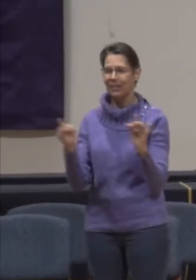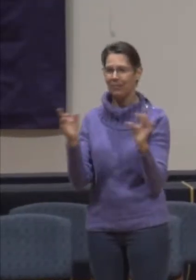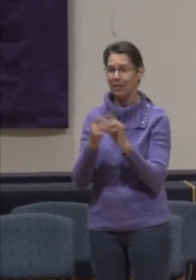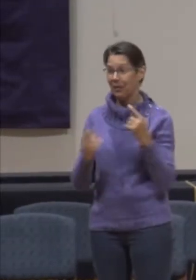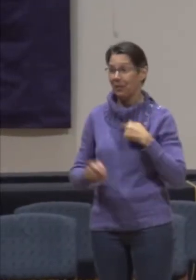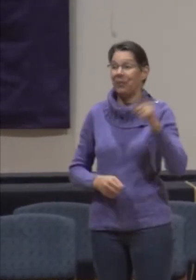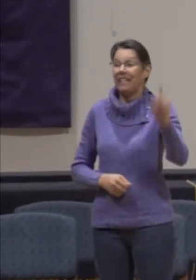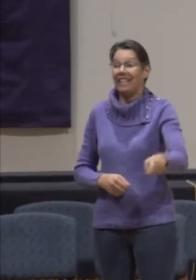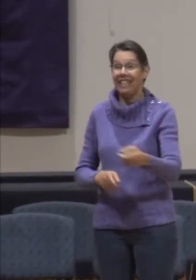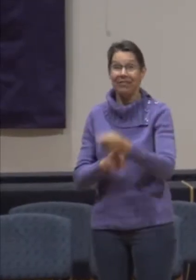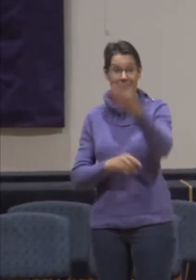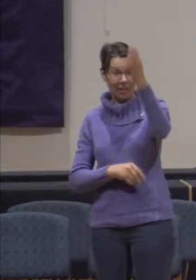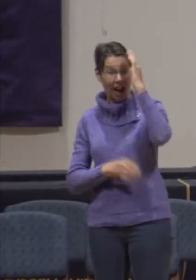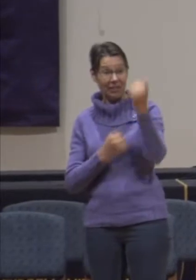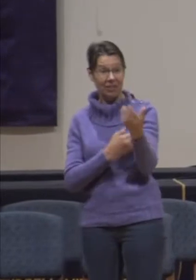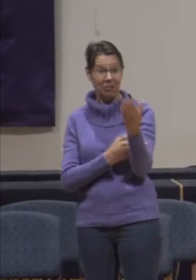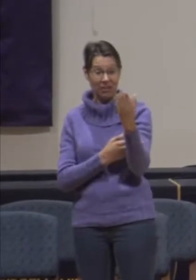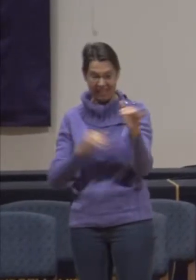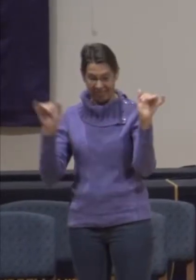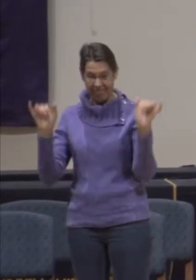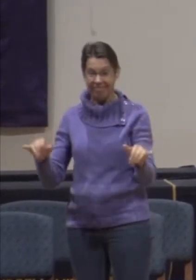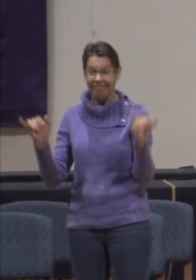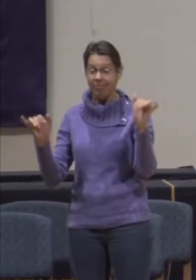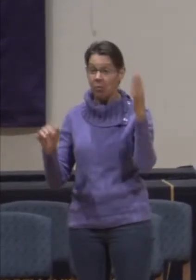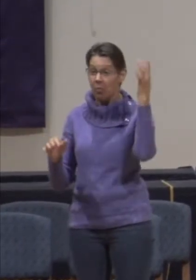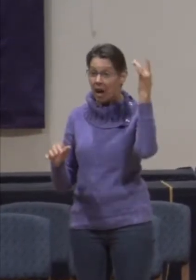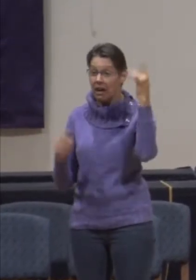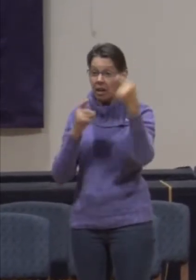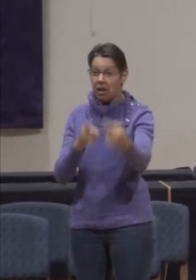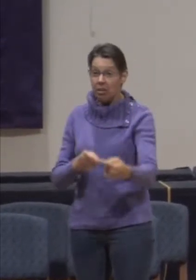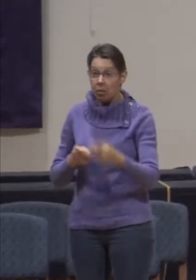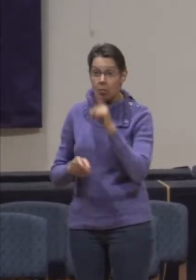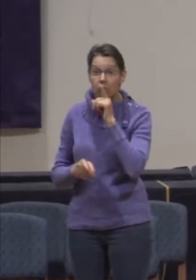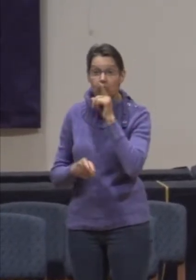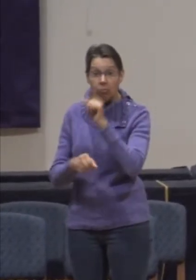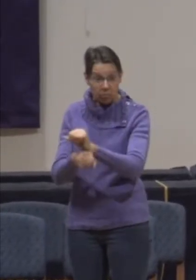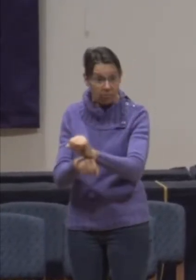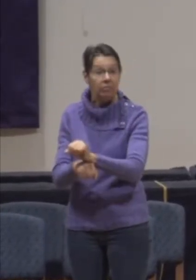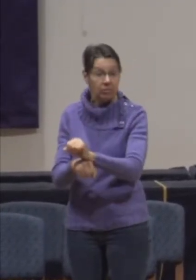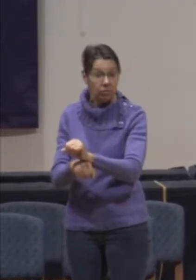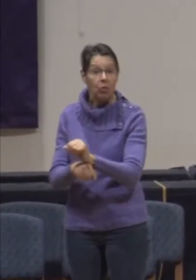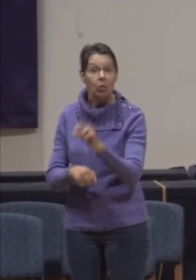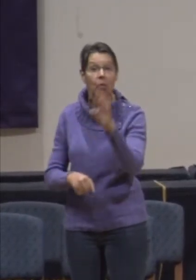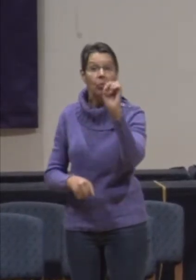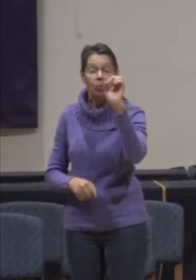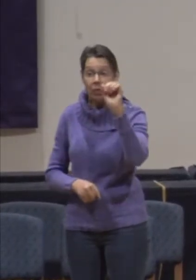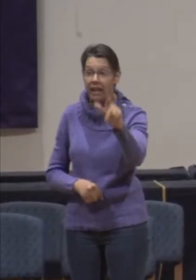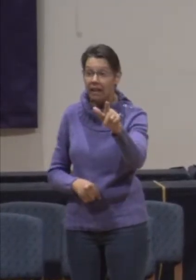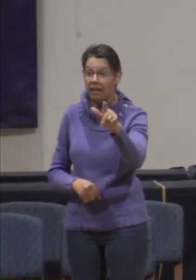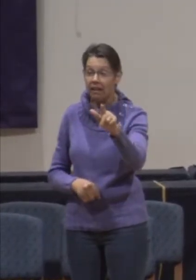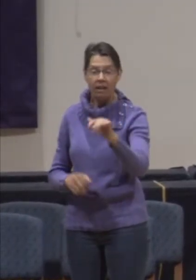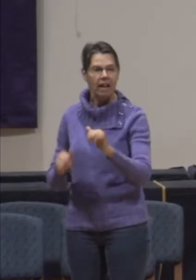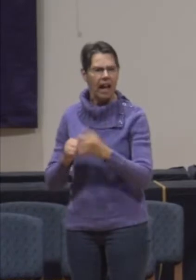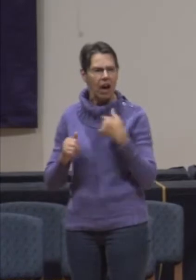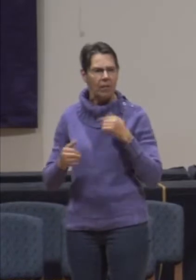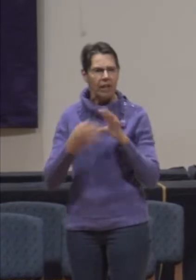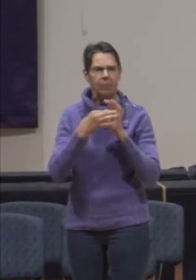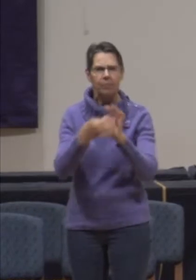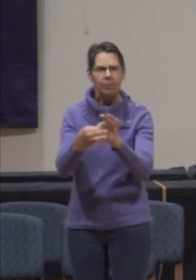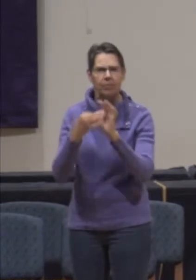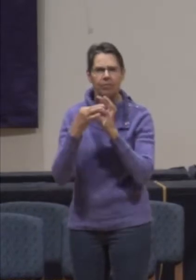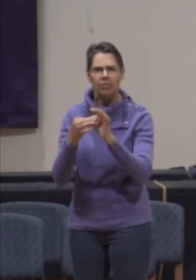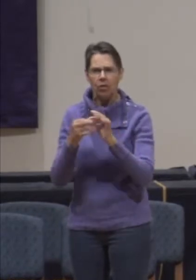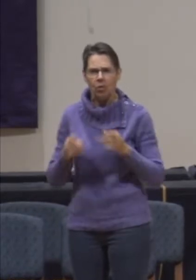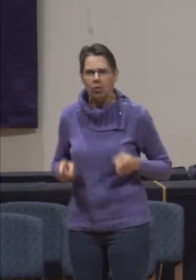need to hear from God this morning because the struggle is real. The struggle of how we are in relationship in most difficult times, the